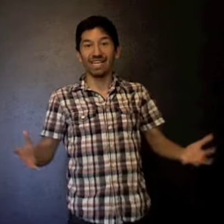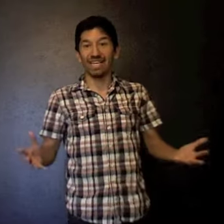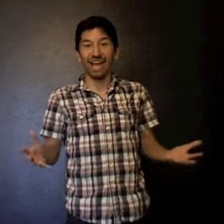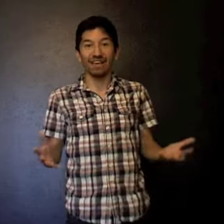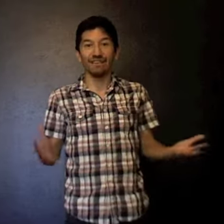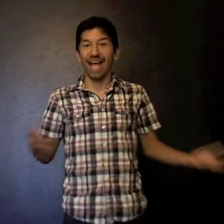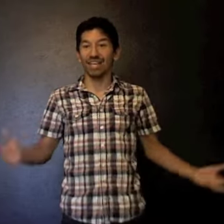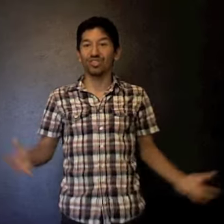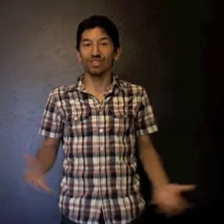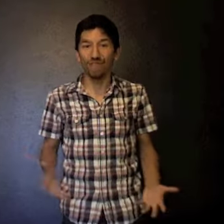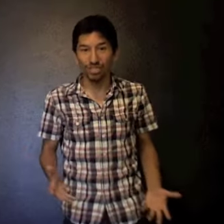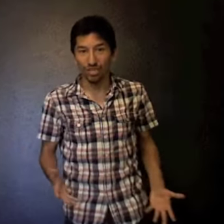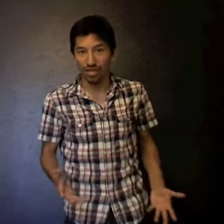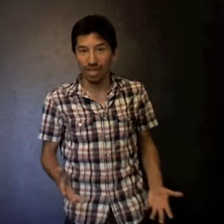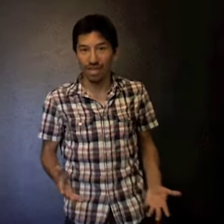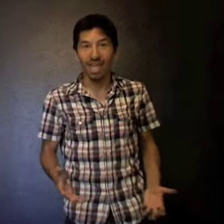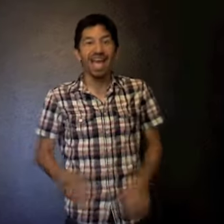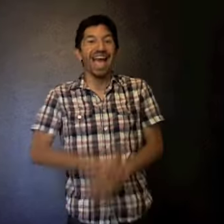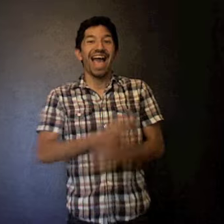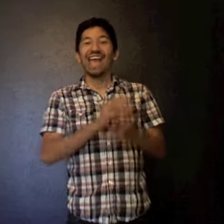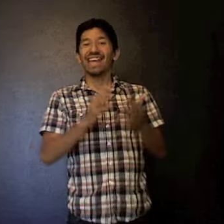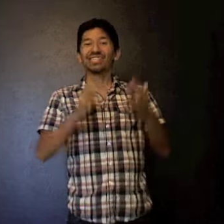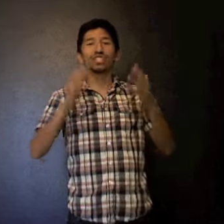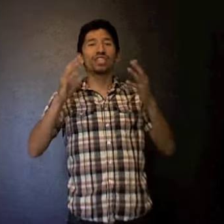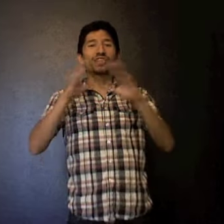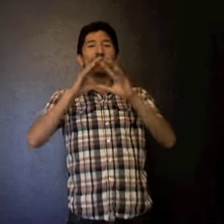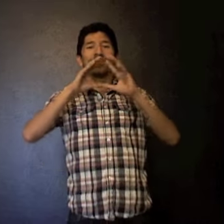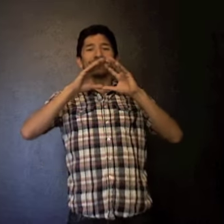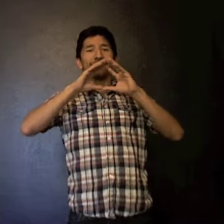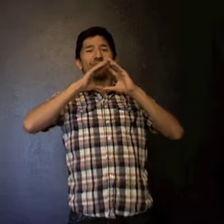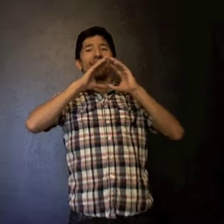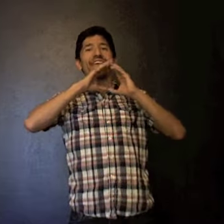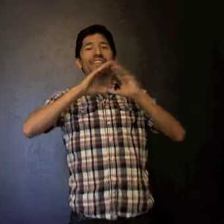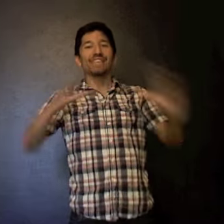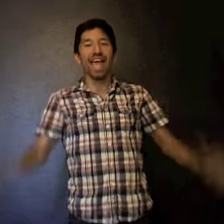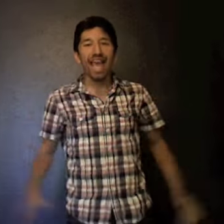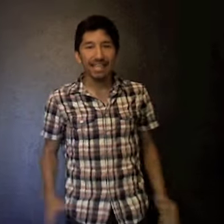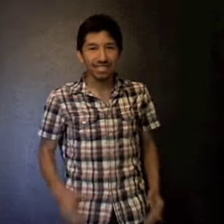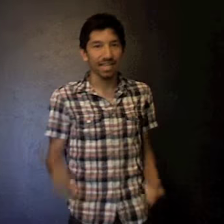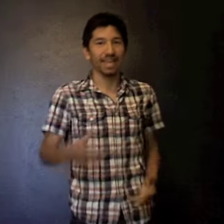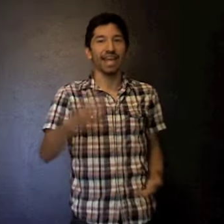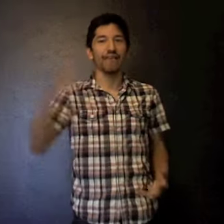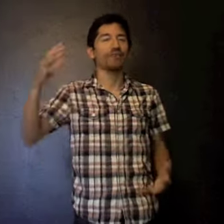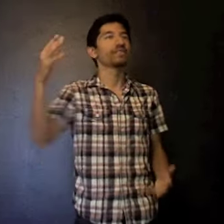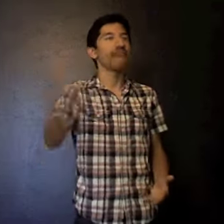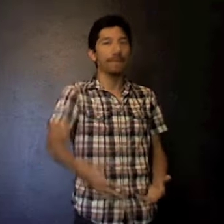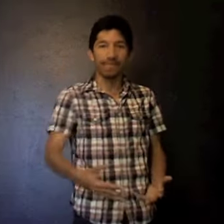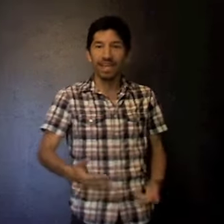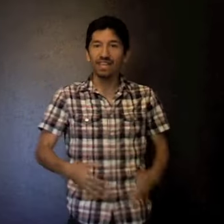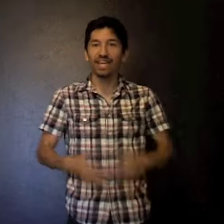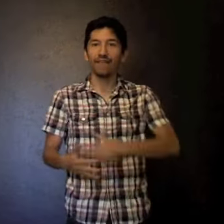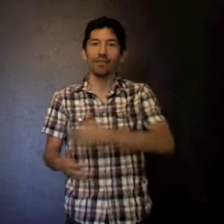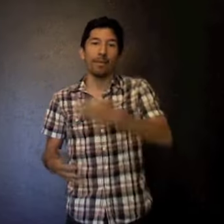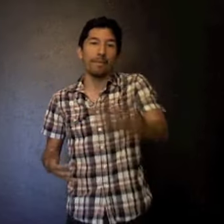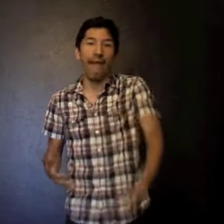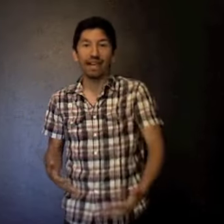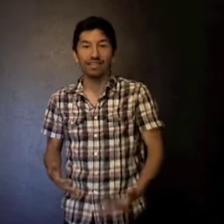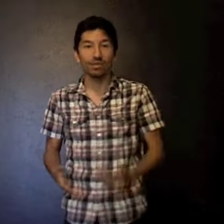kind of action-adventure thing. And she was fantastic. They gave her depth. They gave her a backstory.